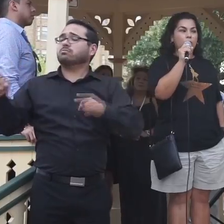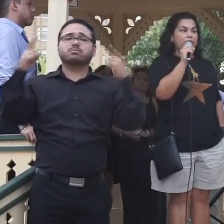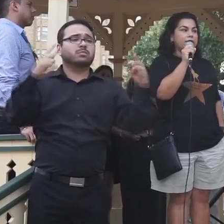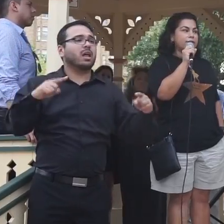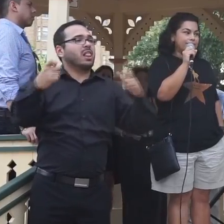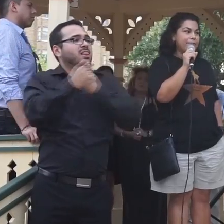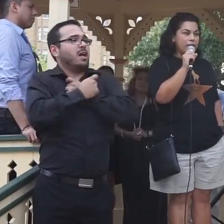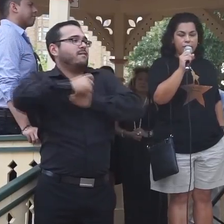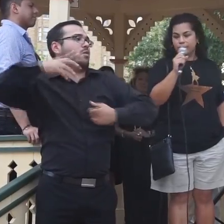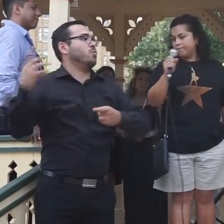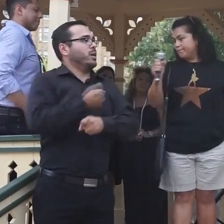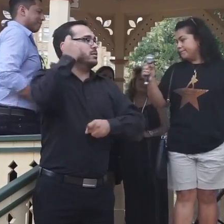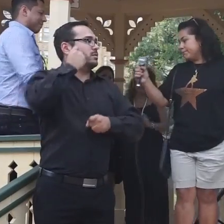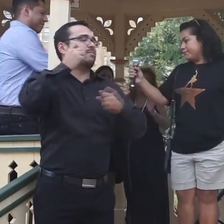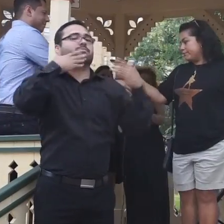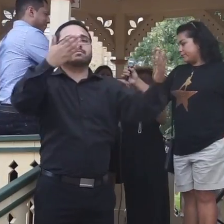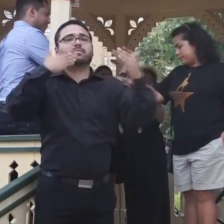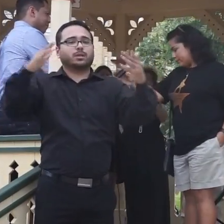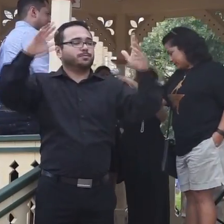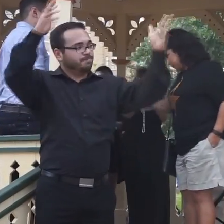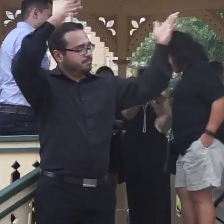love wins. Thank you all.